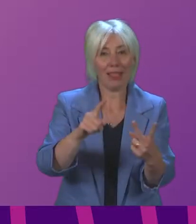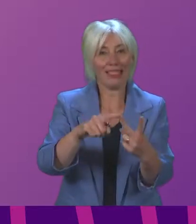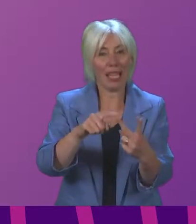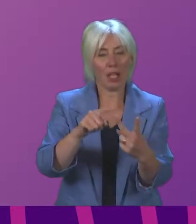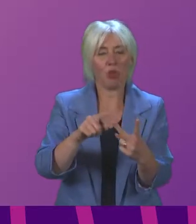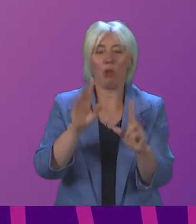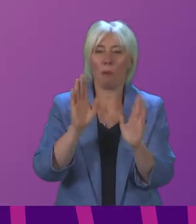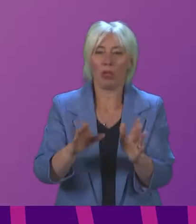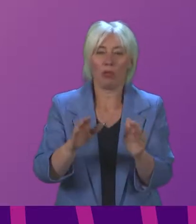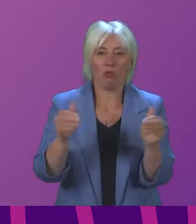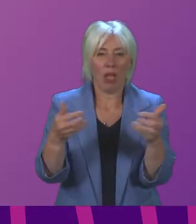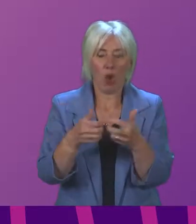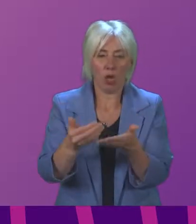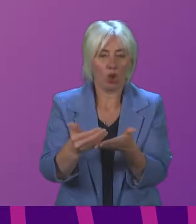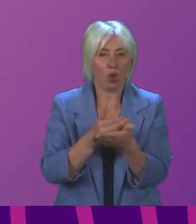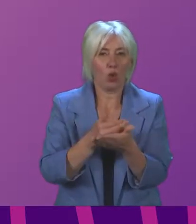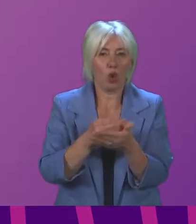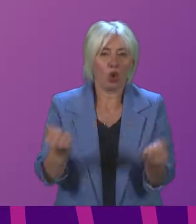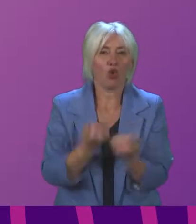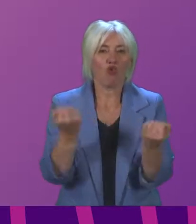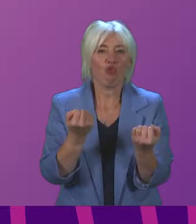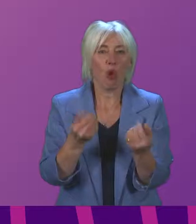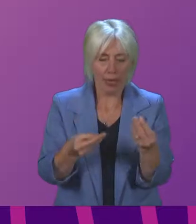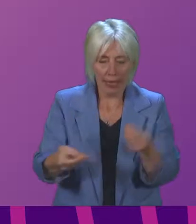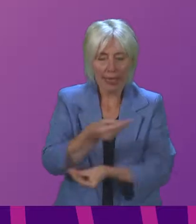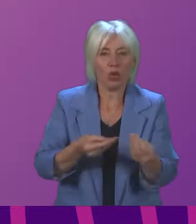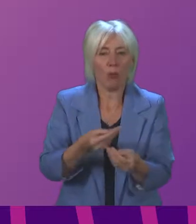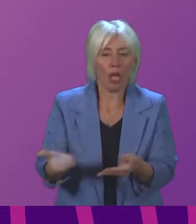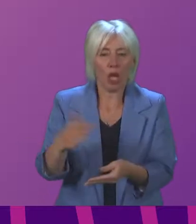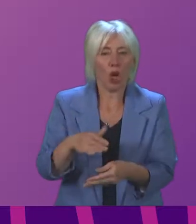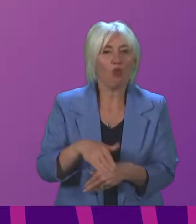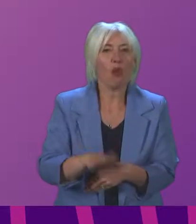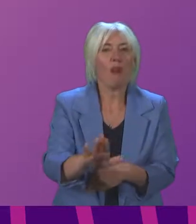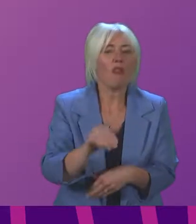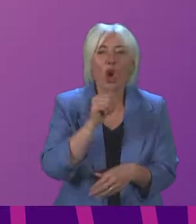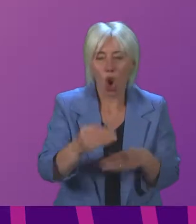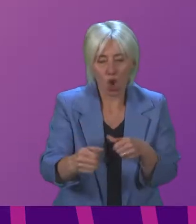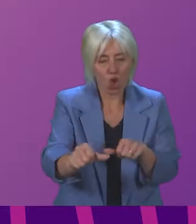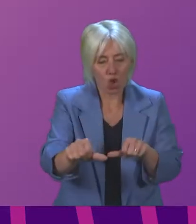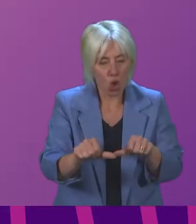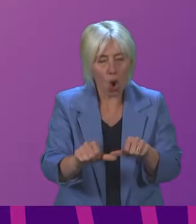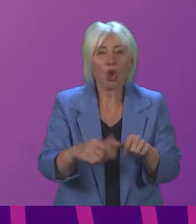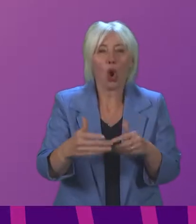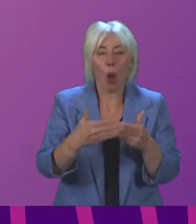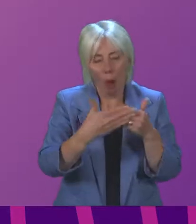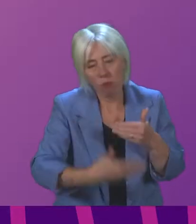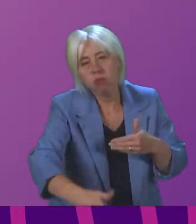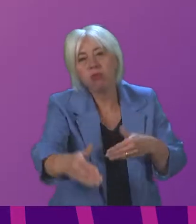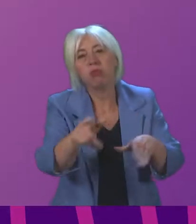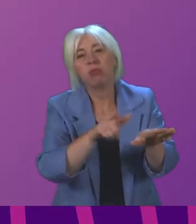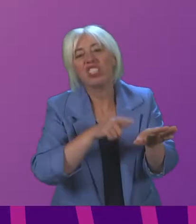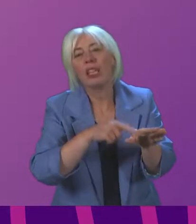to secure a strong economic recovery, one that's sustainable not just for the short term, but for the years ahead.